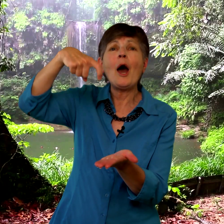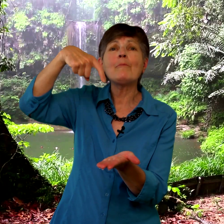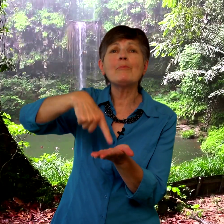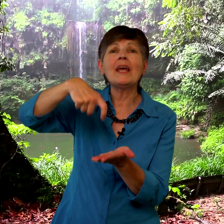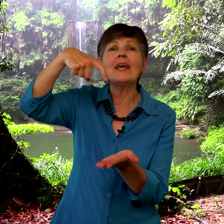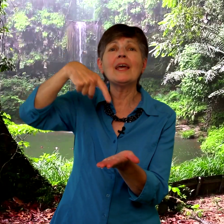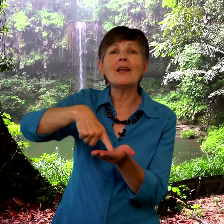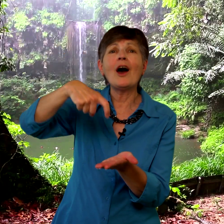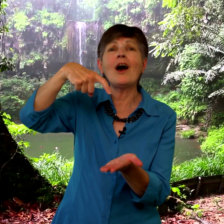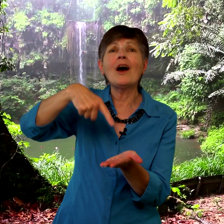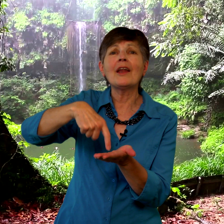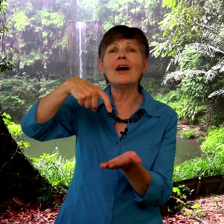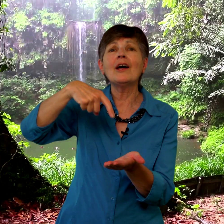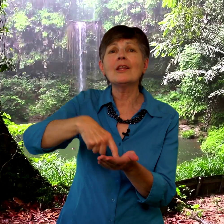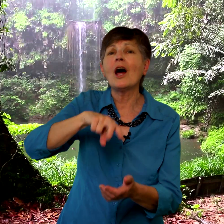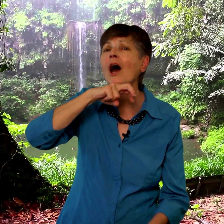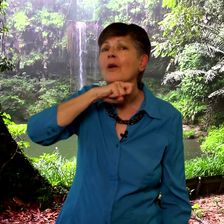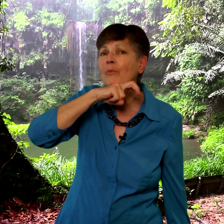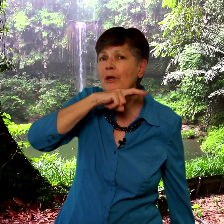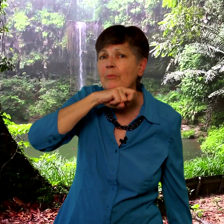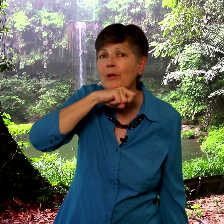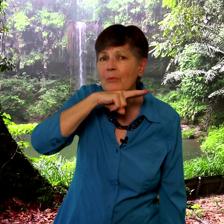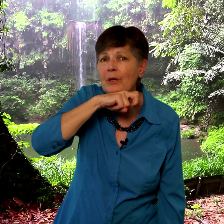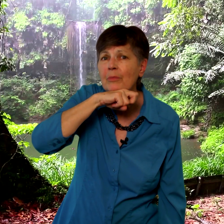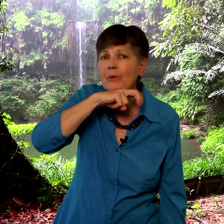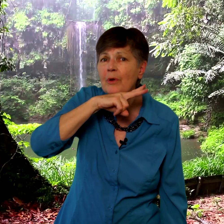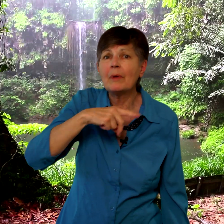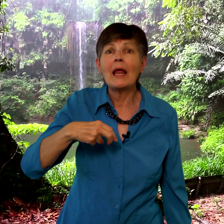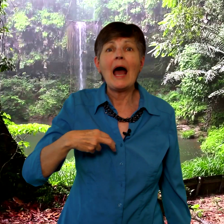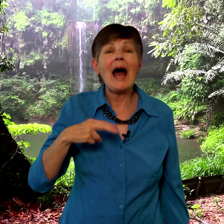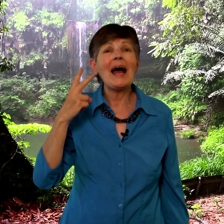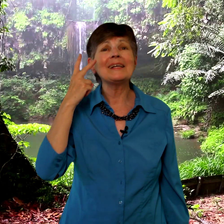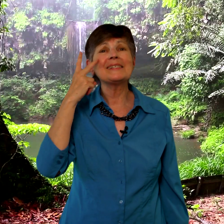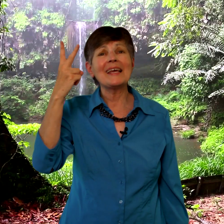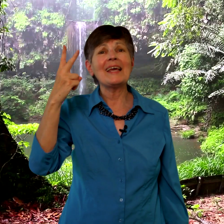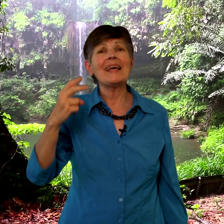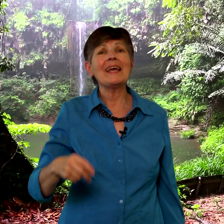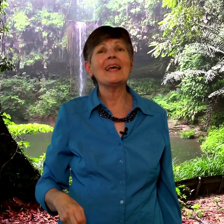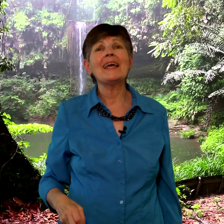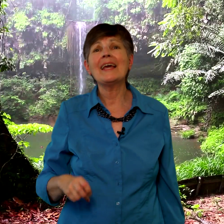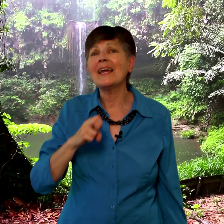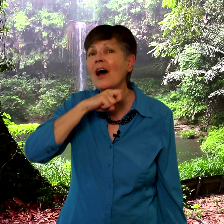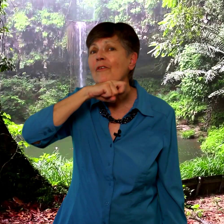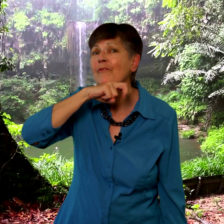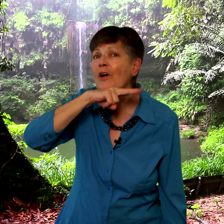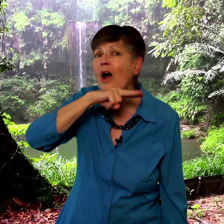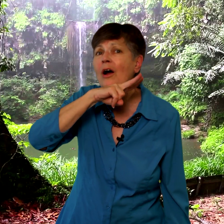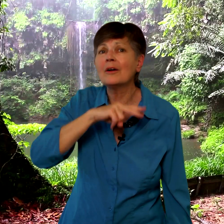Hopping on a log Ribbit, ribbit, ribbit I see a frog